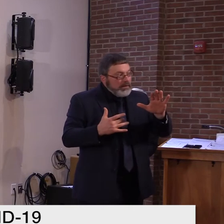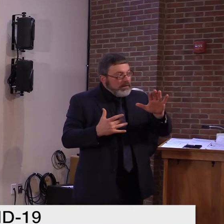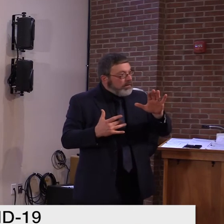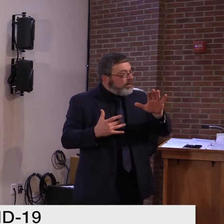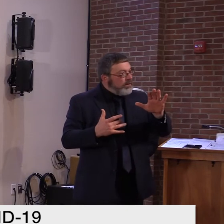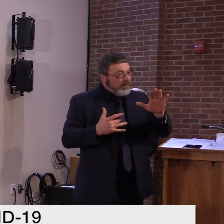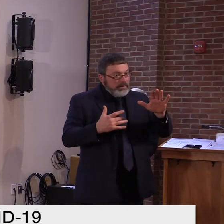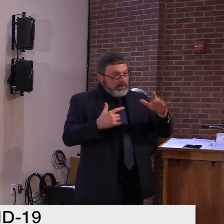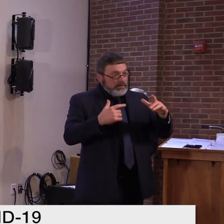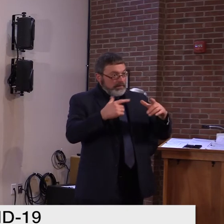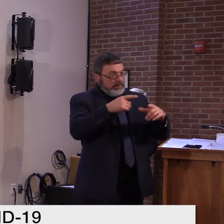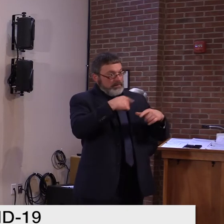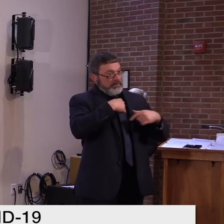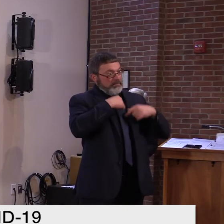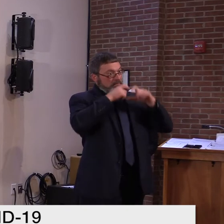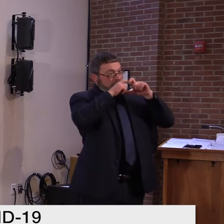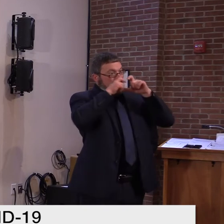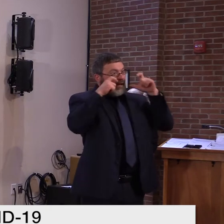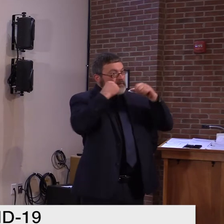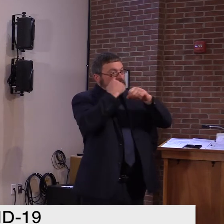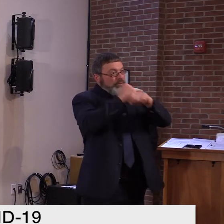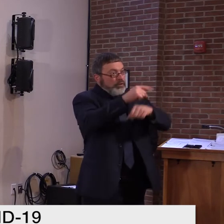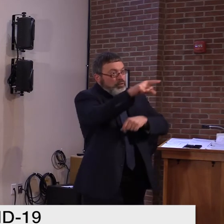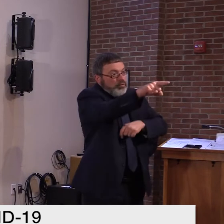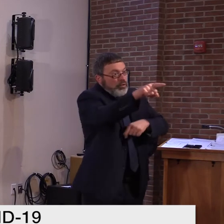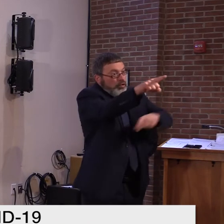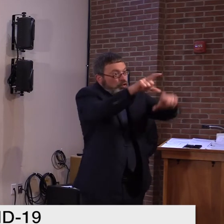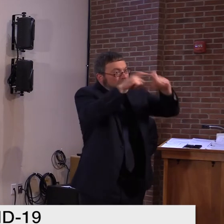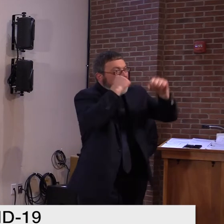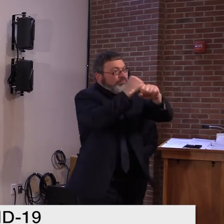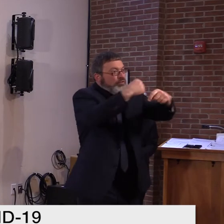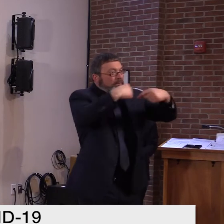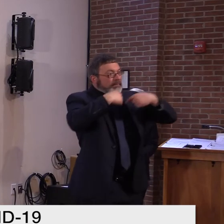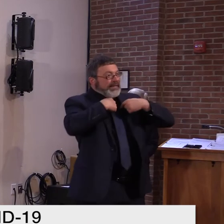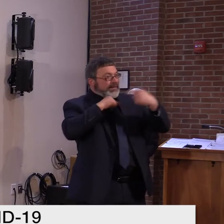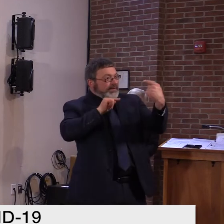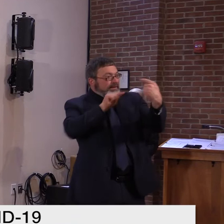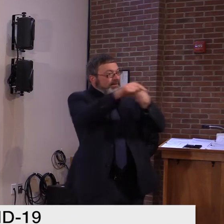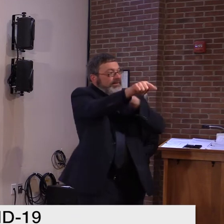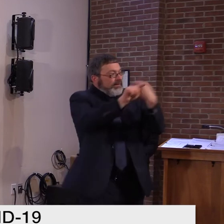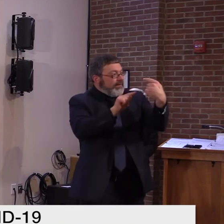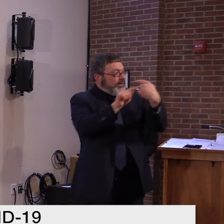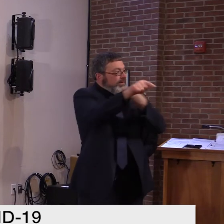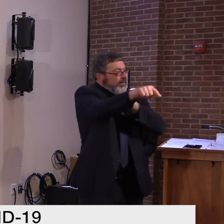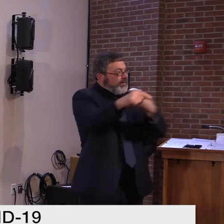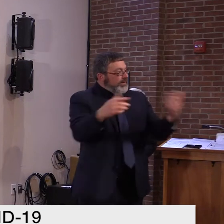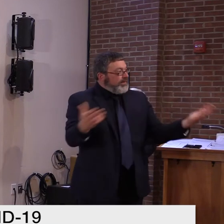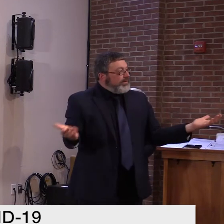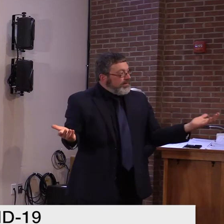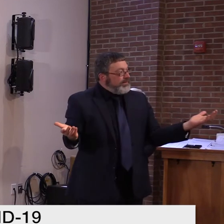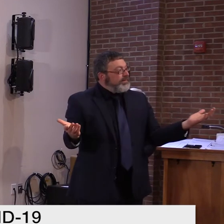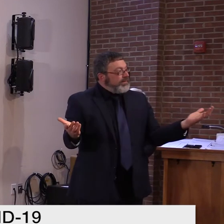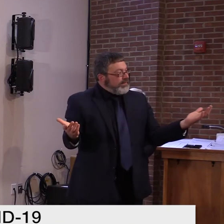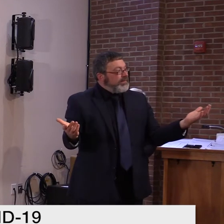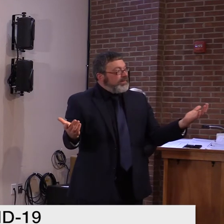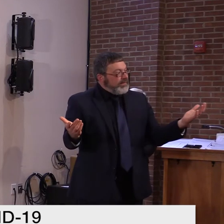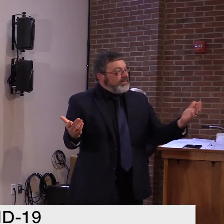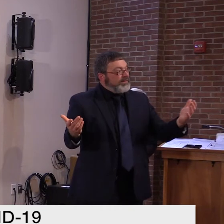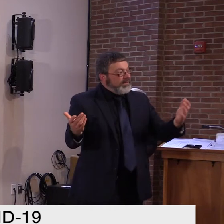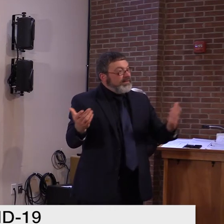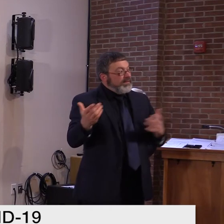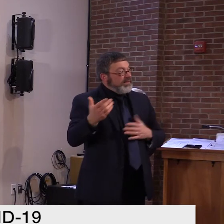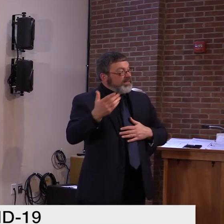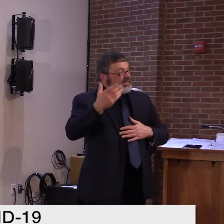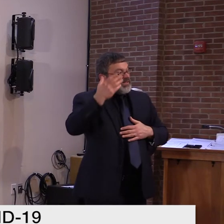we're going to tighten the screws over the next over the next couple of weeks. We're going to do everything we can to communicate and